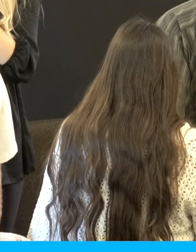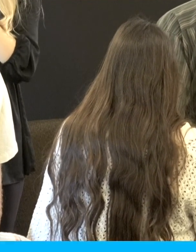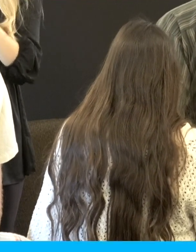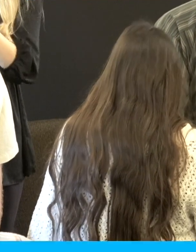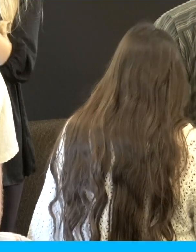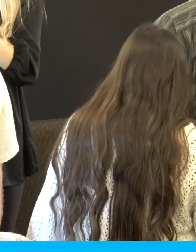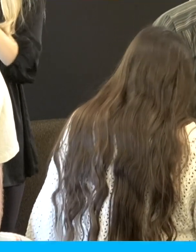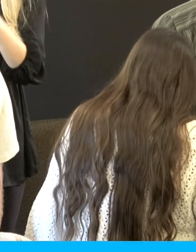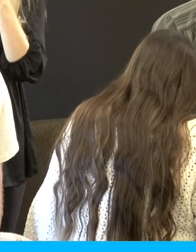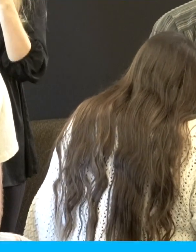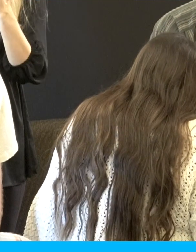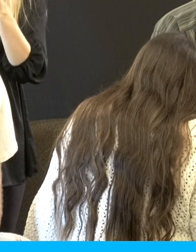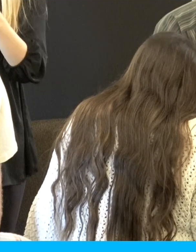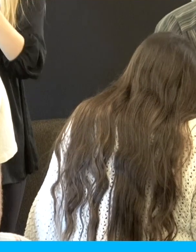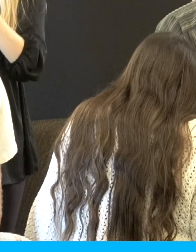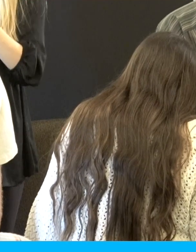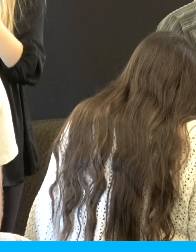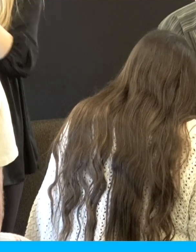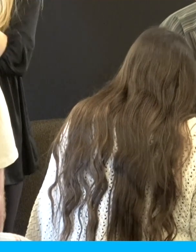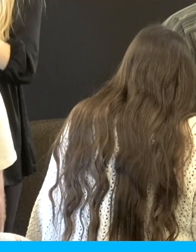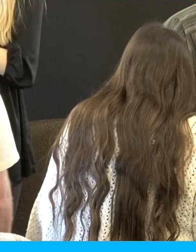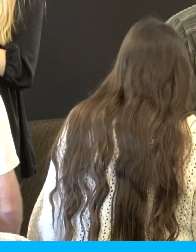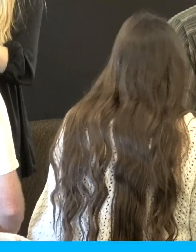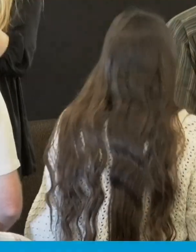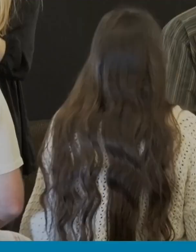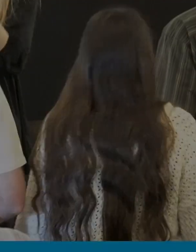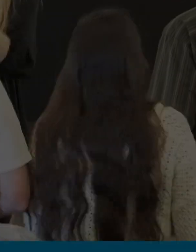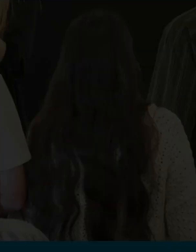for next week, may we get the air conditioning fixed. In Jesus' name, Amen. Amen. Amen.